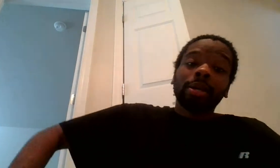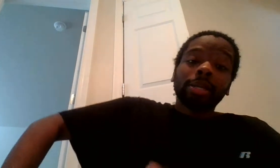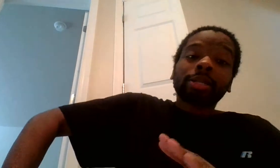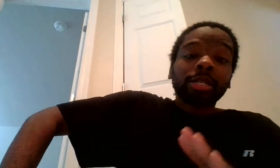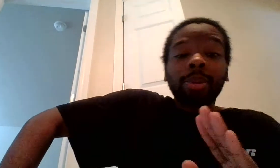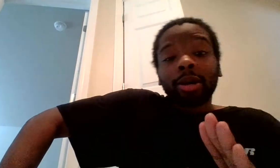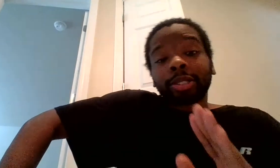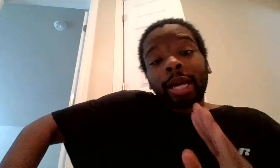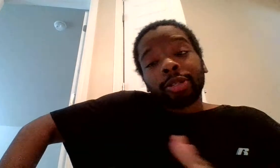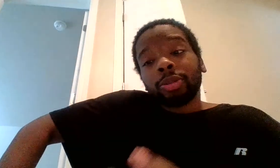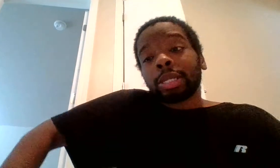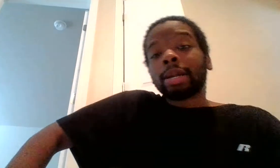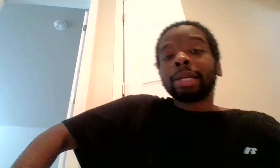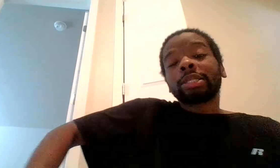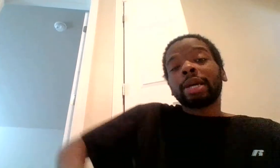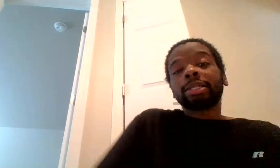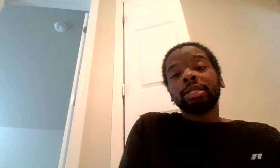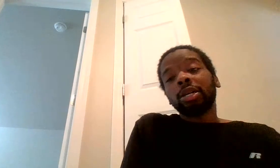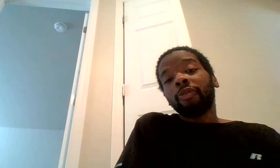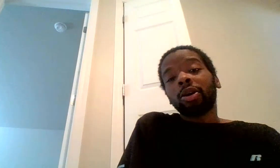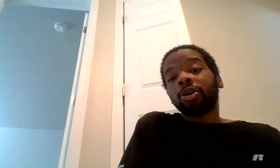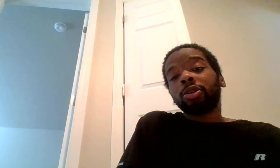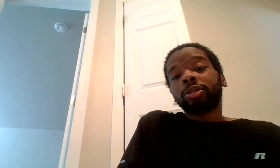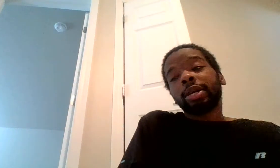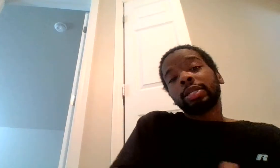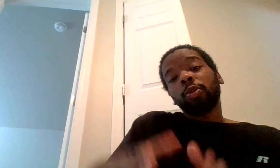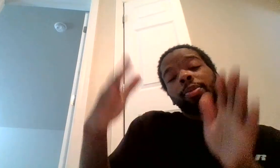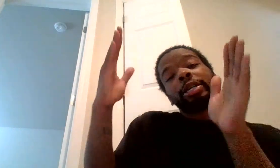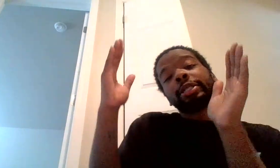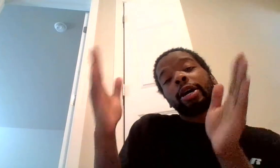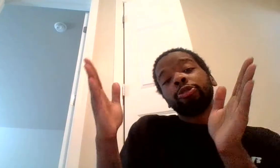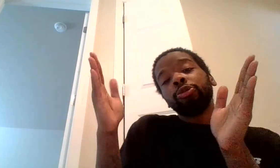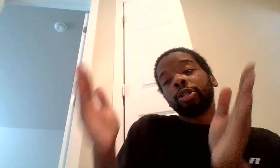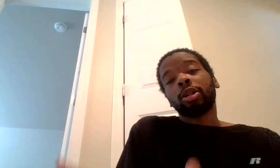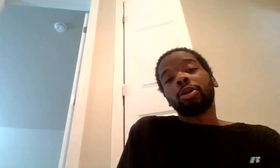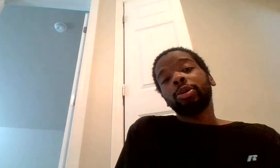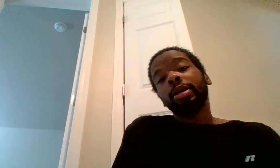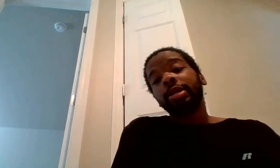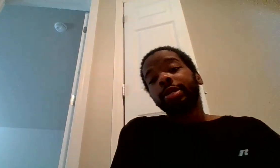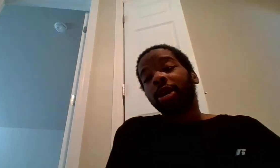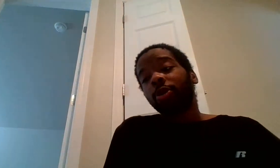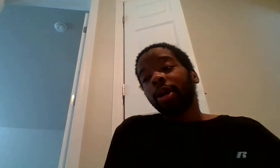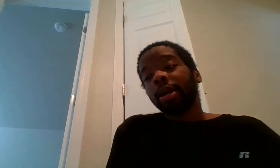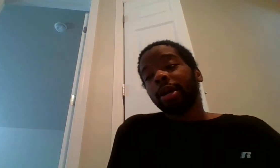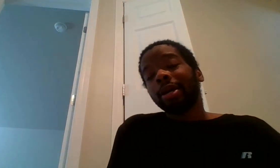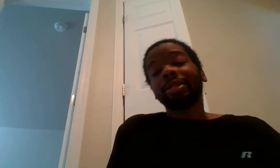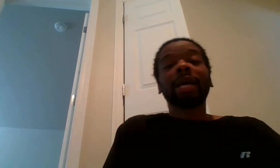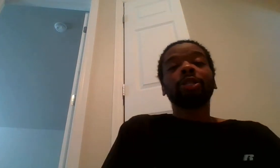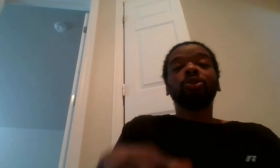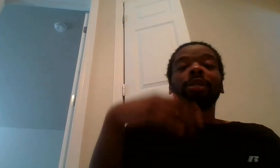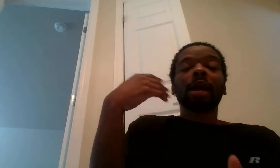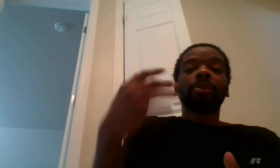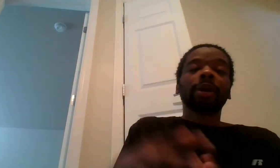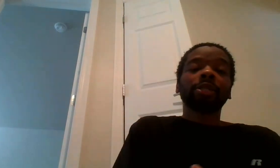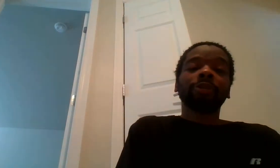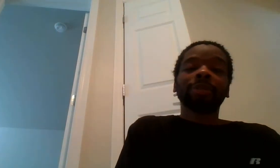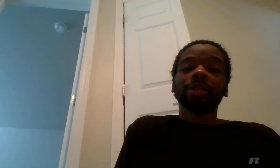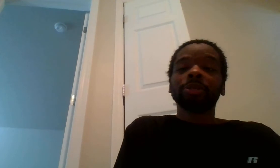This is about statues and this section of the whole section will be about statues alone. That way, and statues and the application of statues.